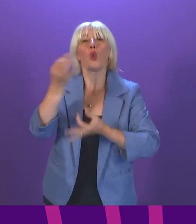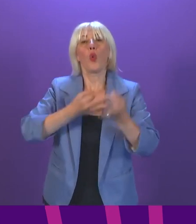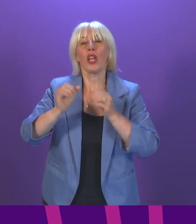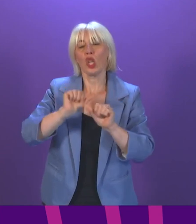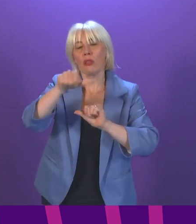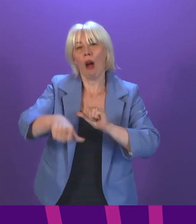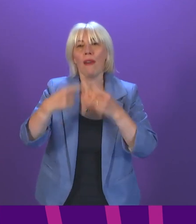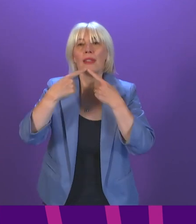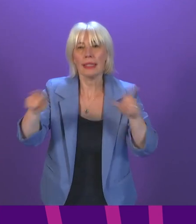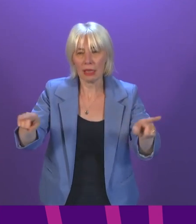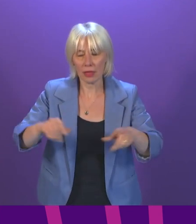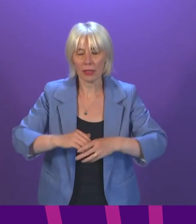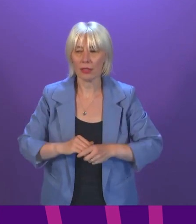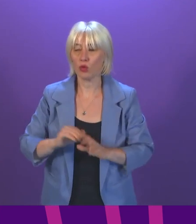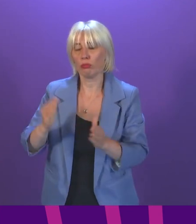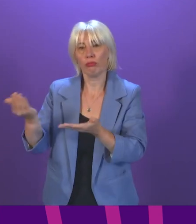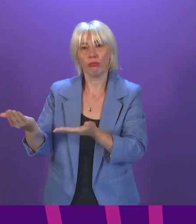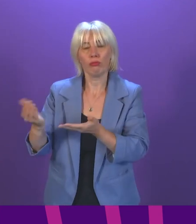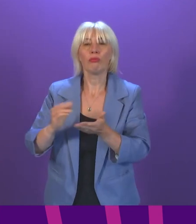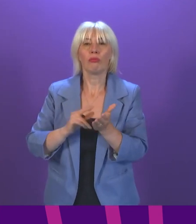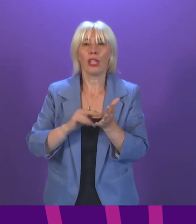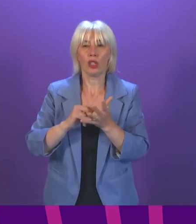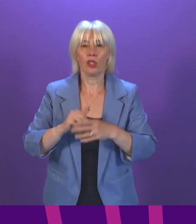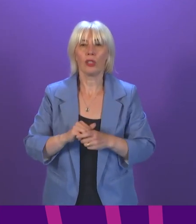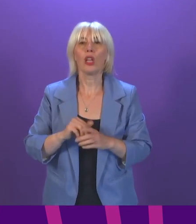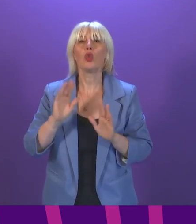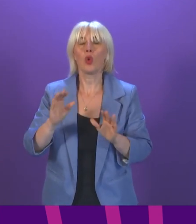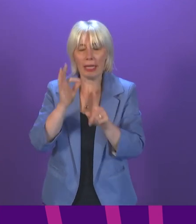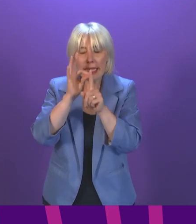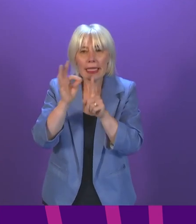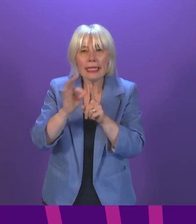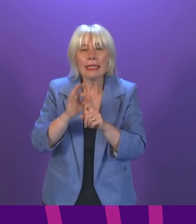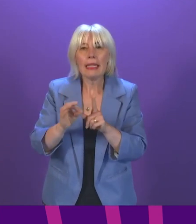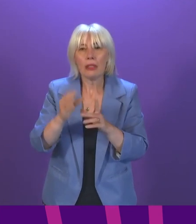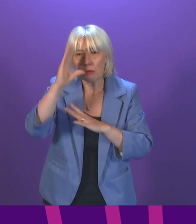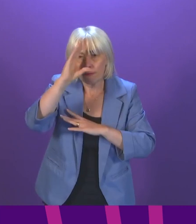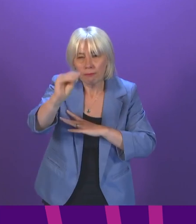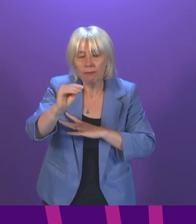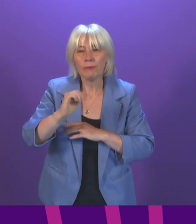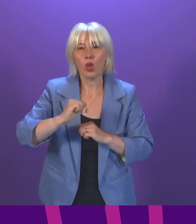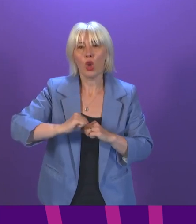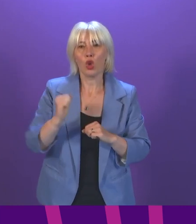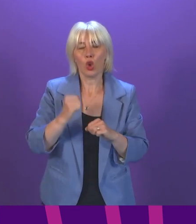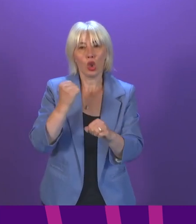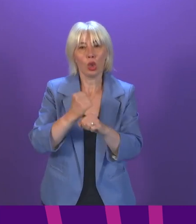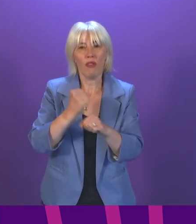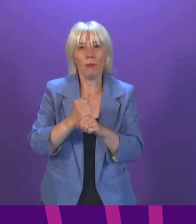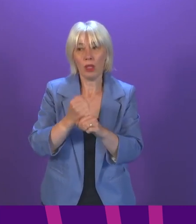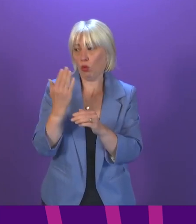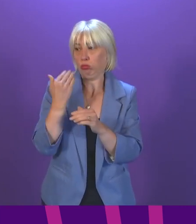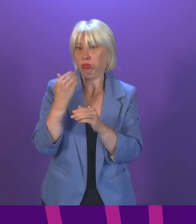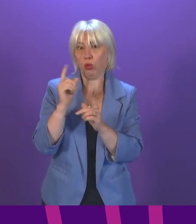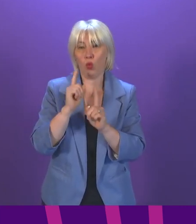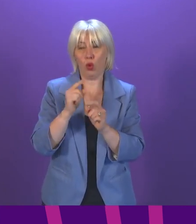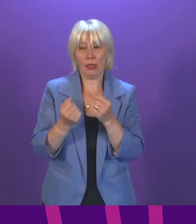call on Nicola Sturgeon. First Minister. President Officer, I'll give a detailed update today on the Scottish Government's most recent assessment of the